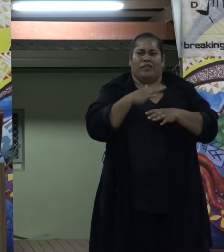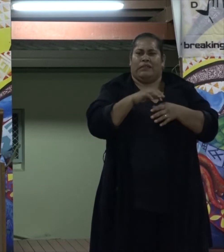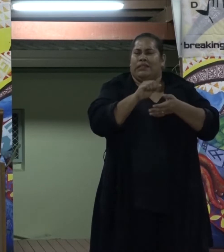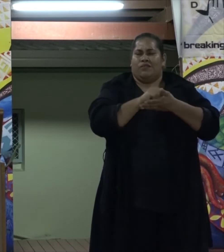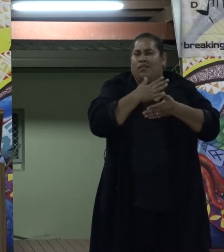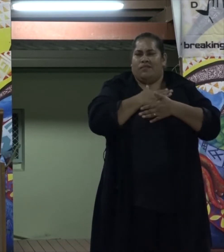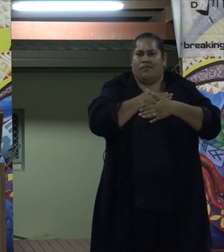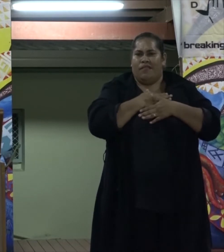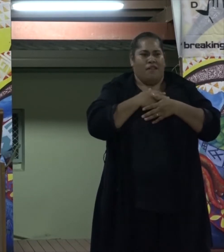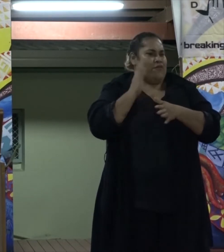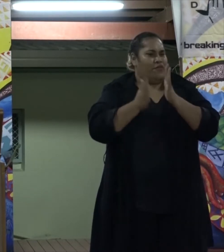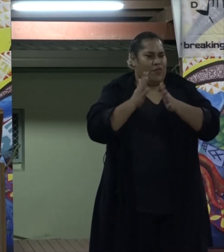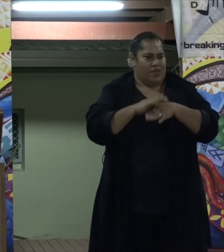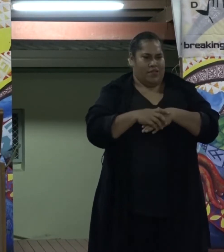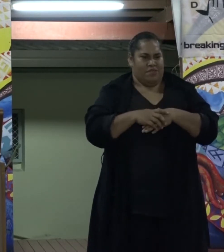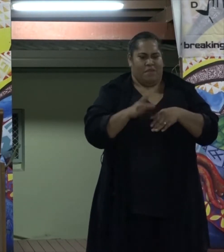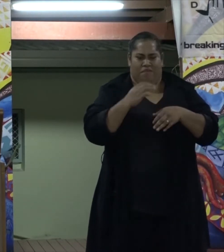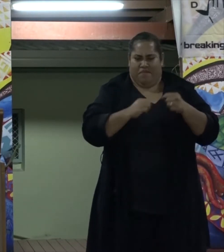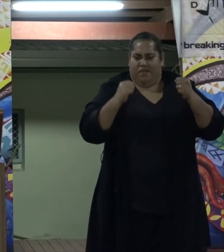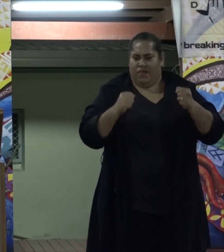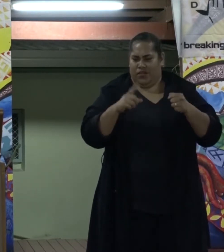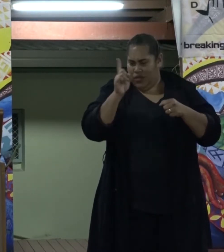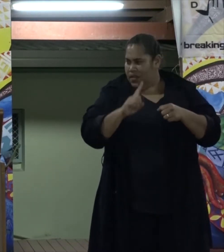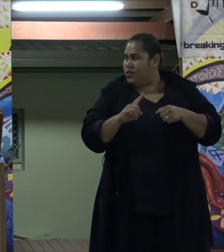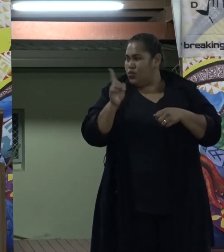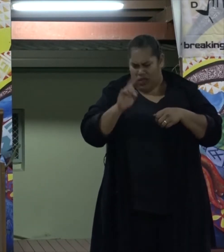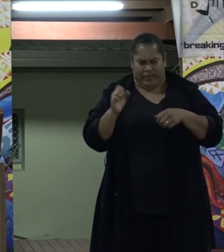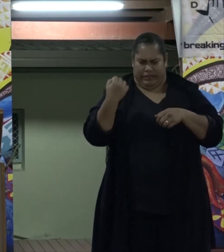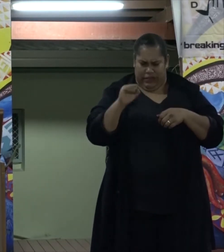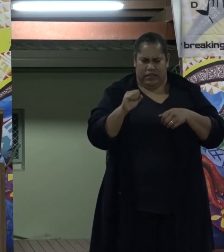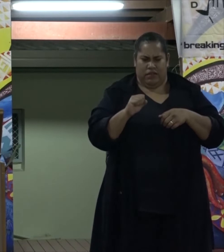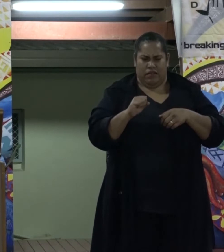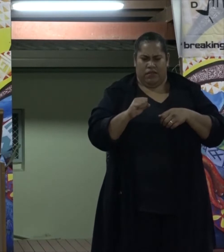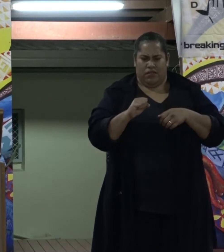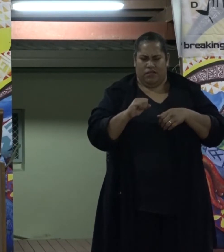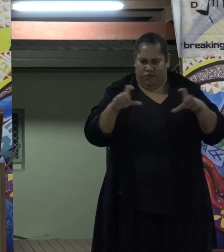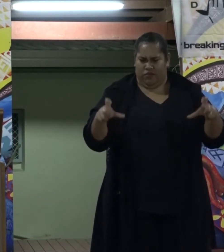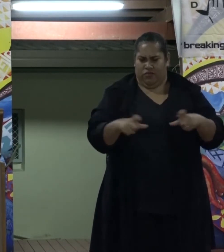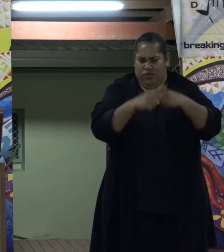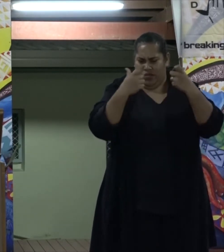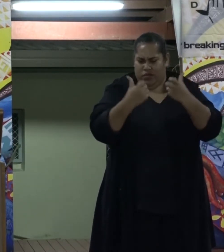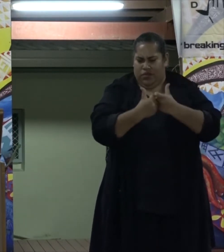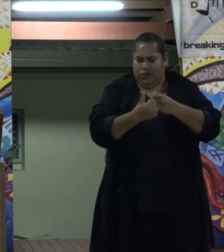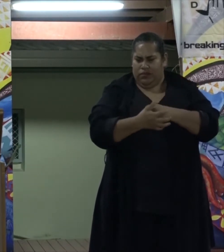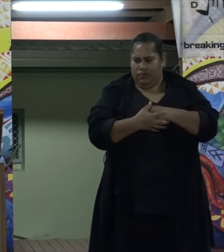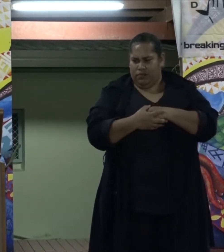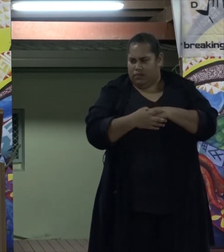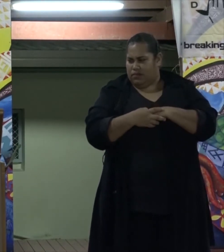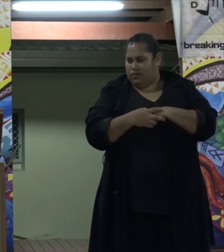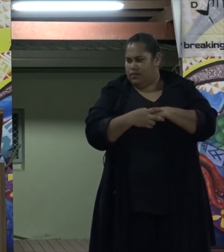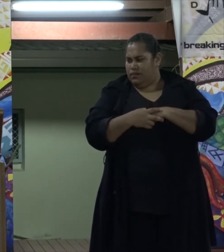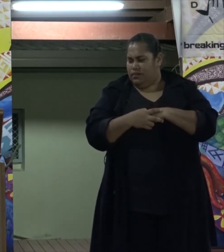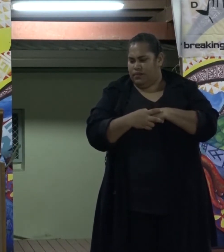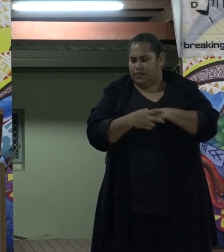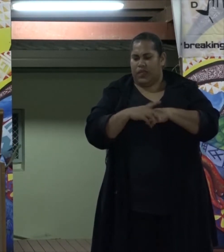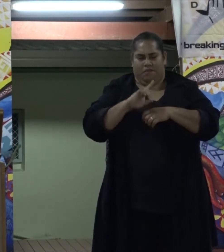fitness alive in me. Today, I still face challenges of social norms, and I'm placed in a marginalised group. However,